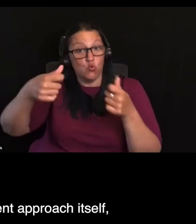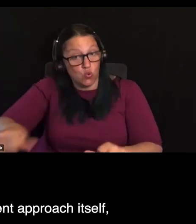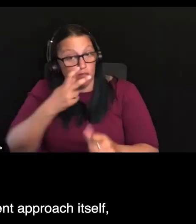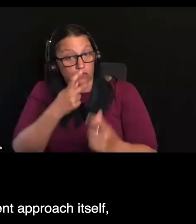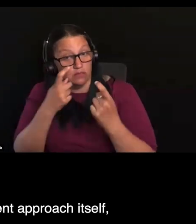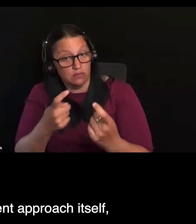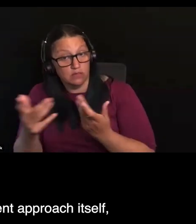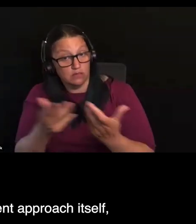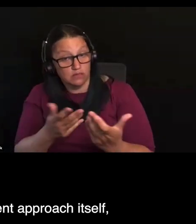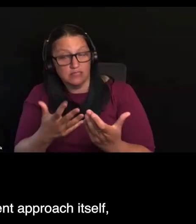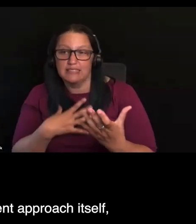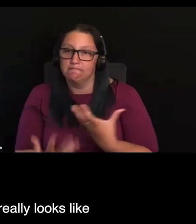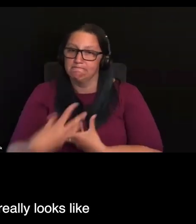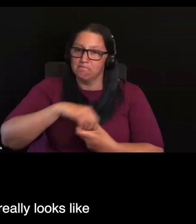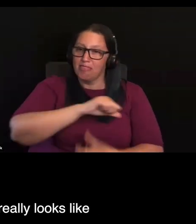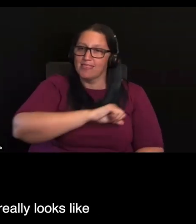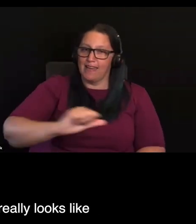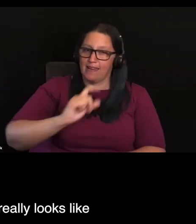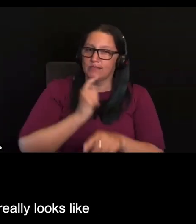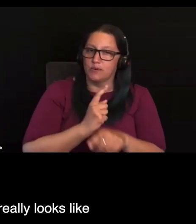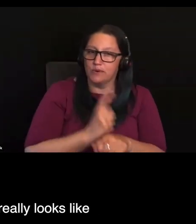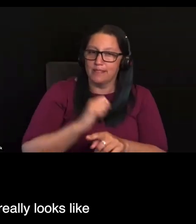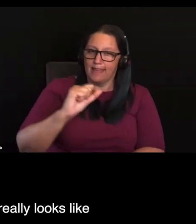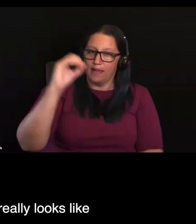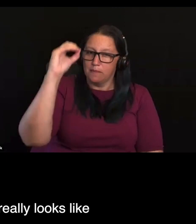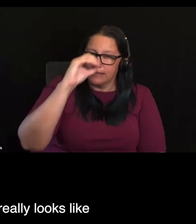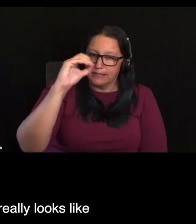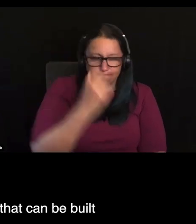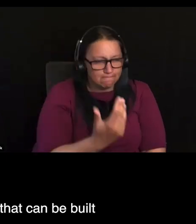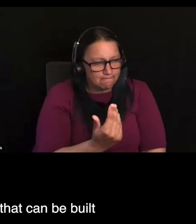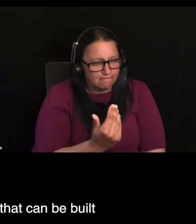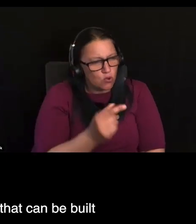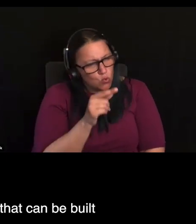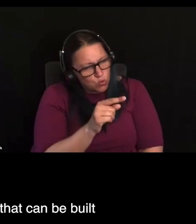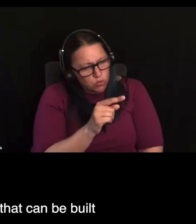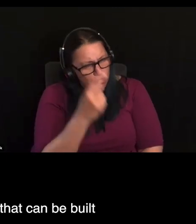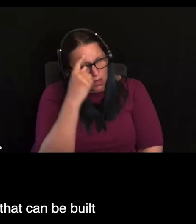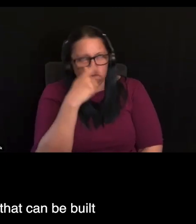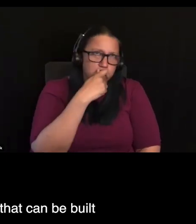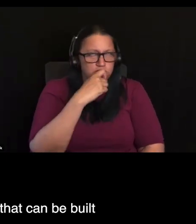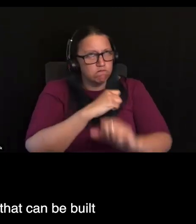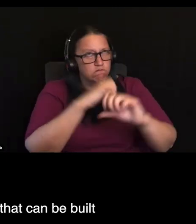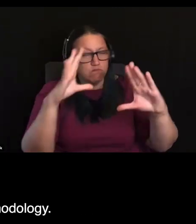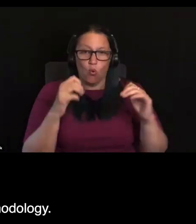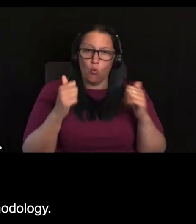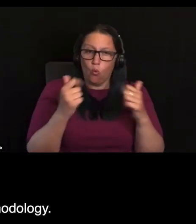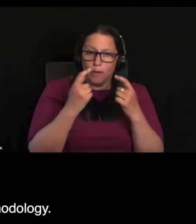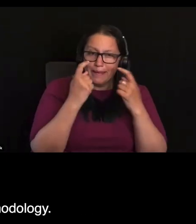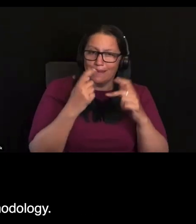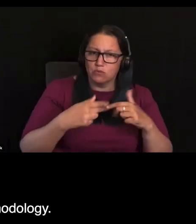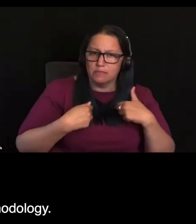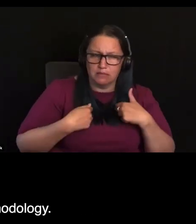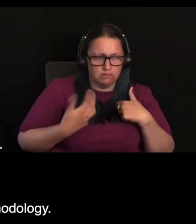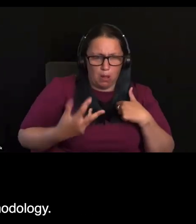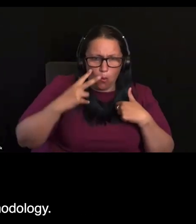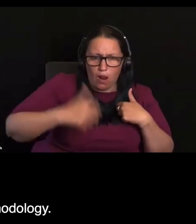through the assessment approach itself, and finding out what good care really looks like from a consumer perspective. So that can be built into the assessment